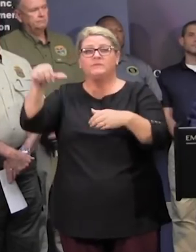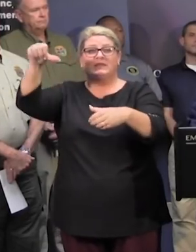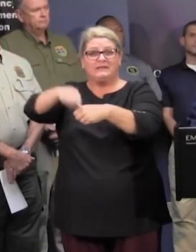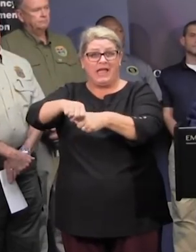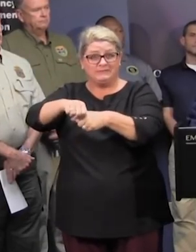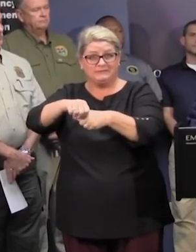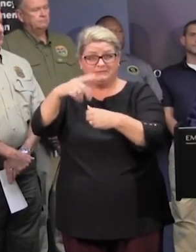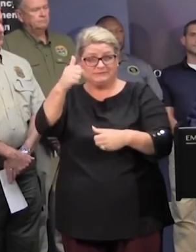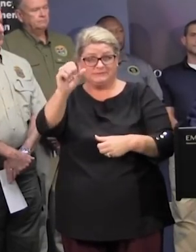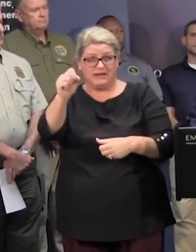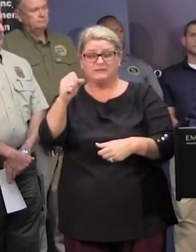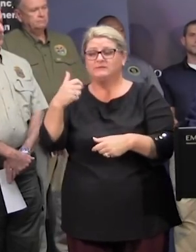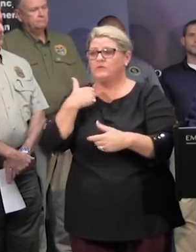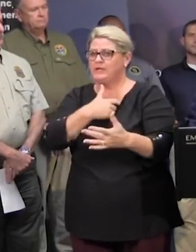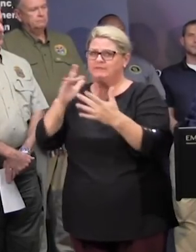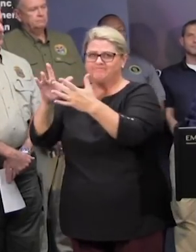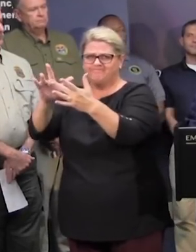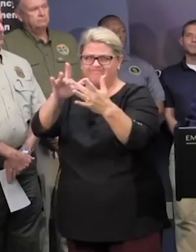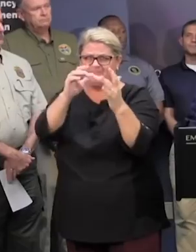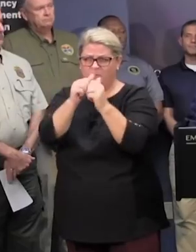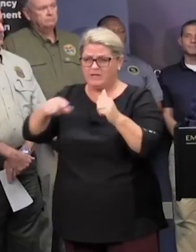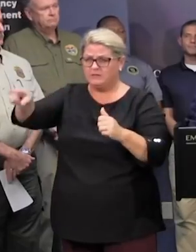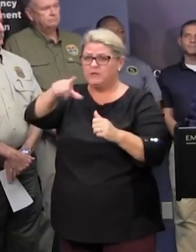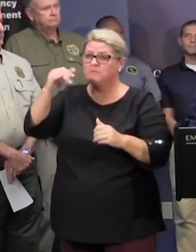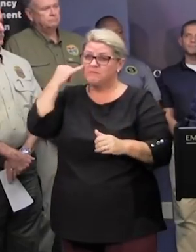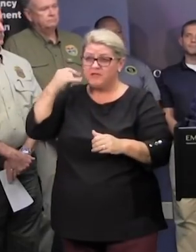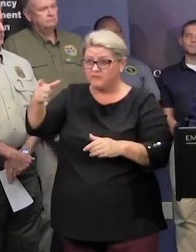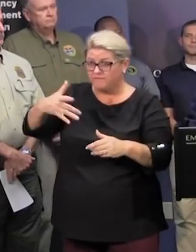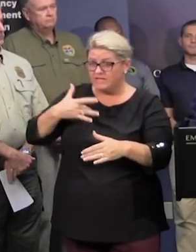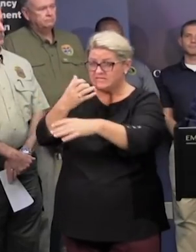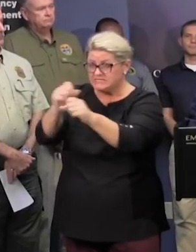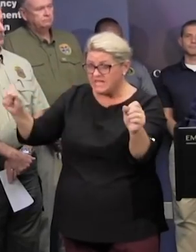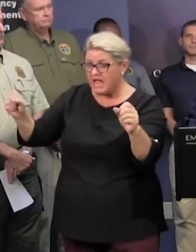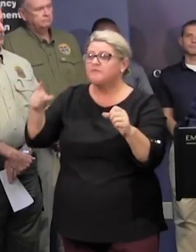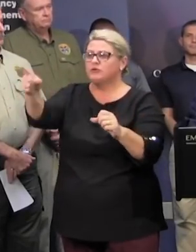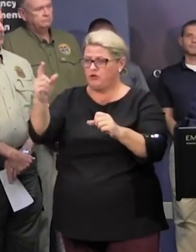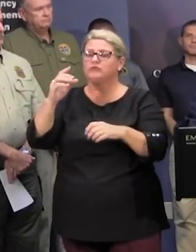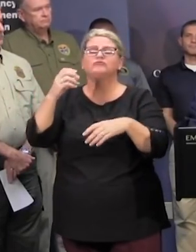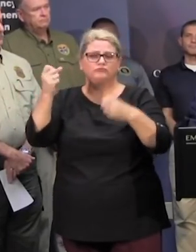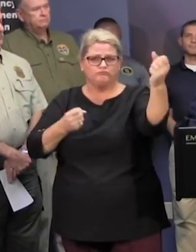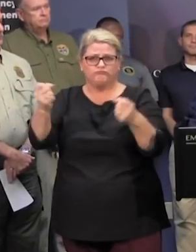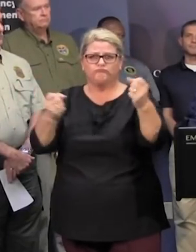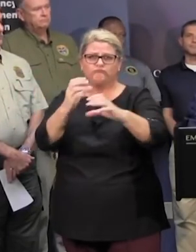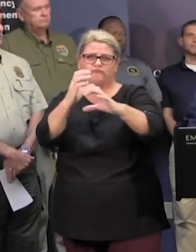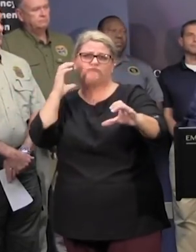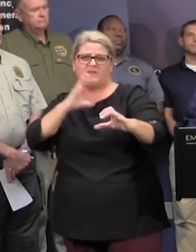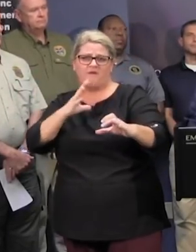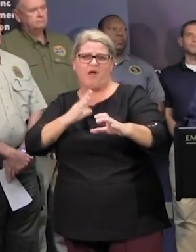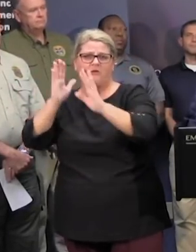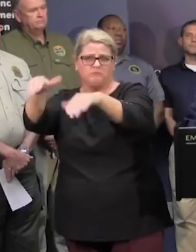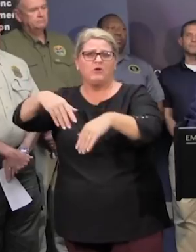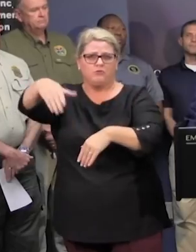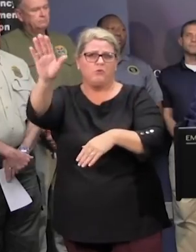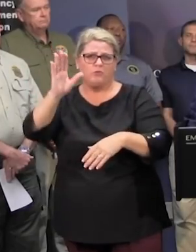messaging to our fuel partners to when it's safe to do so go ahead and get their trucks out on the road in particular we have emphasized